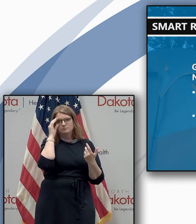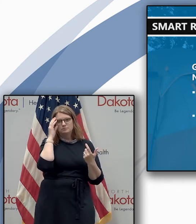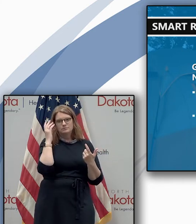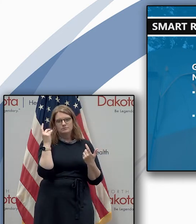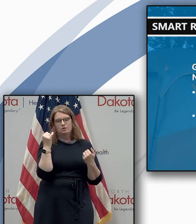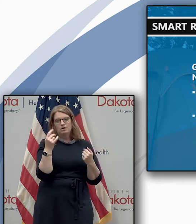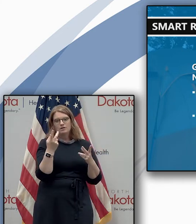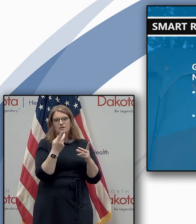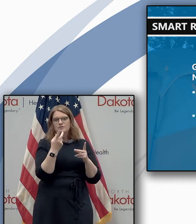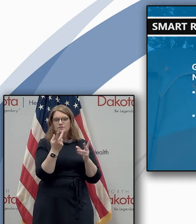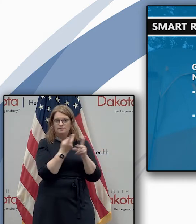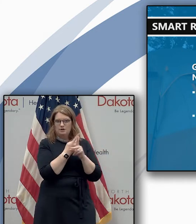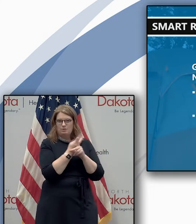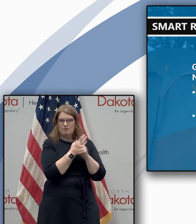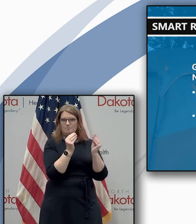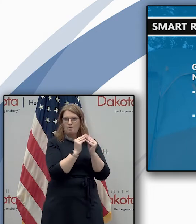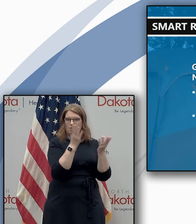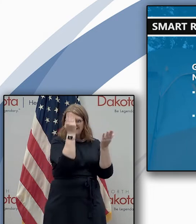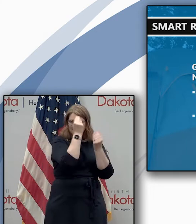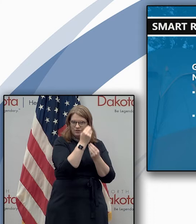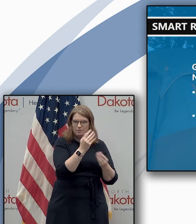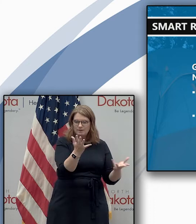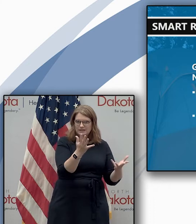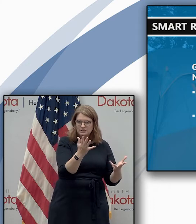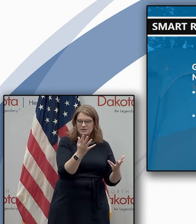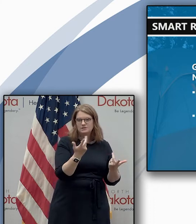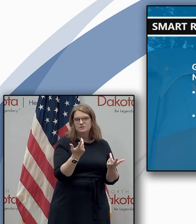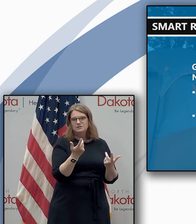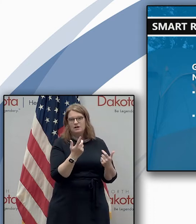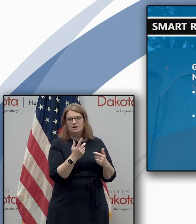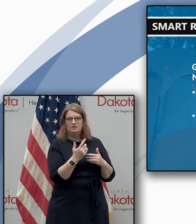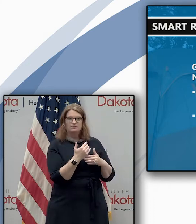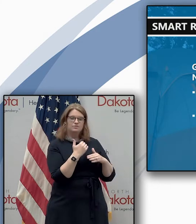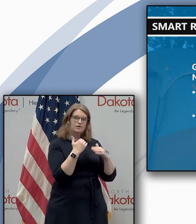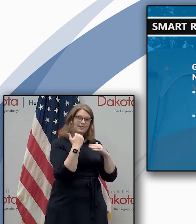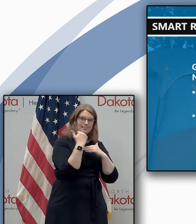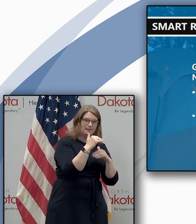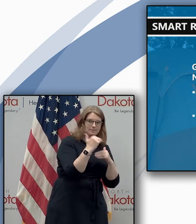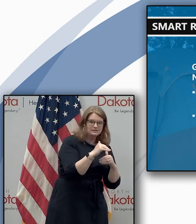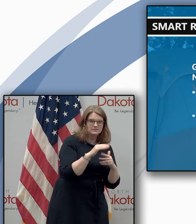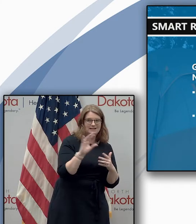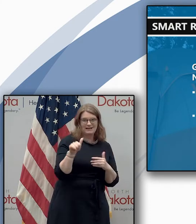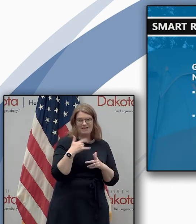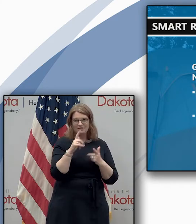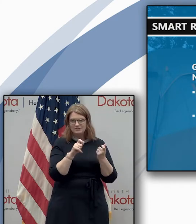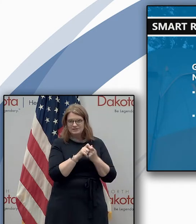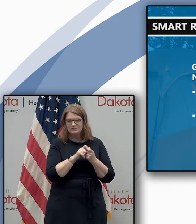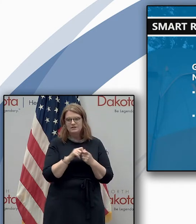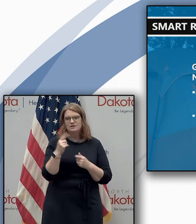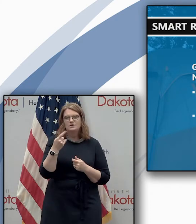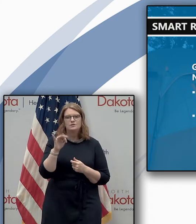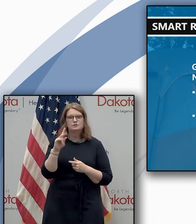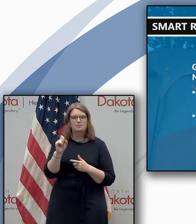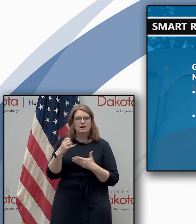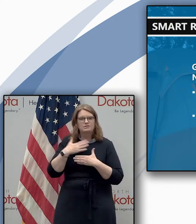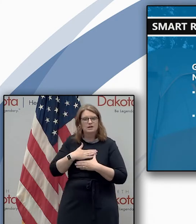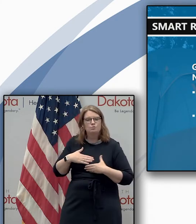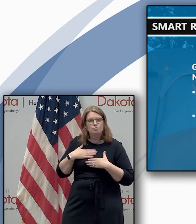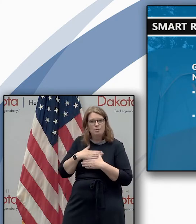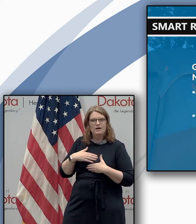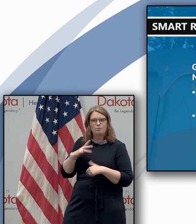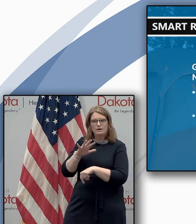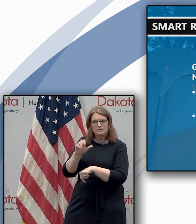find out more information or make a reservation about capacity limits and further details there's a parks and rec reservation site